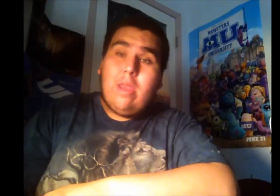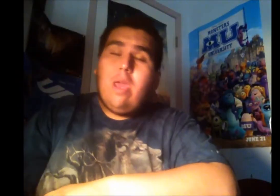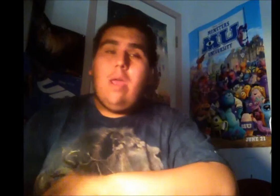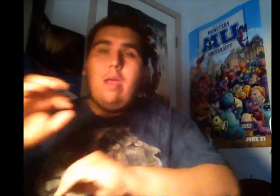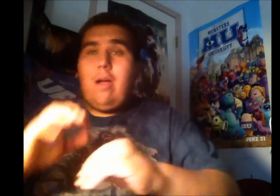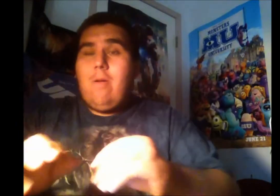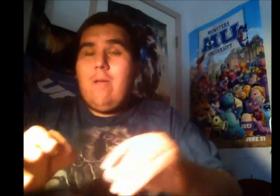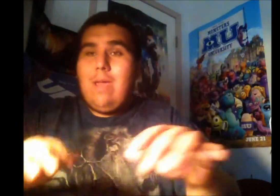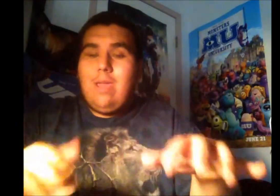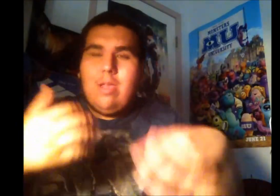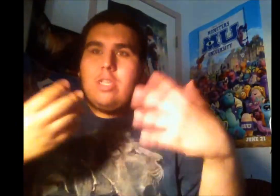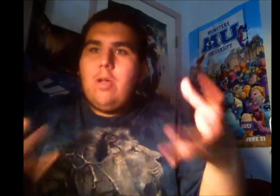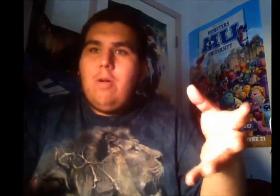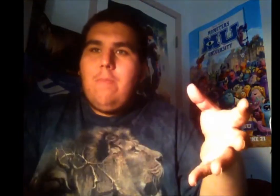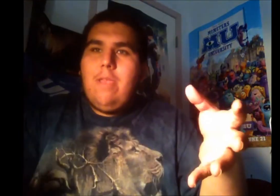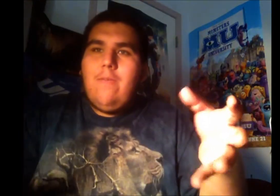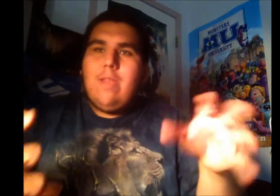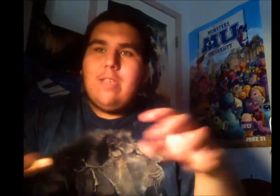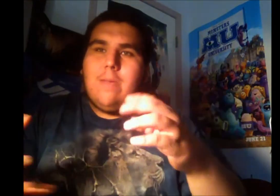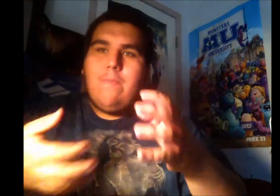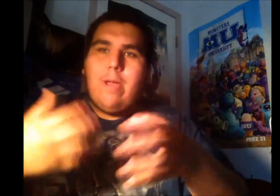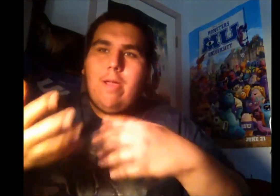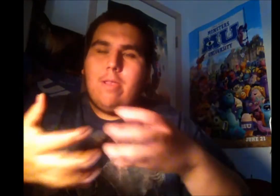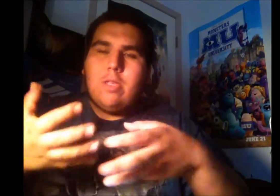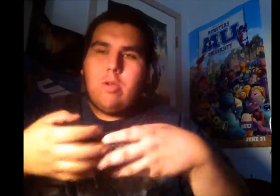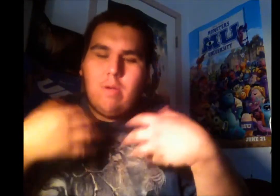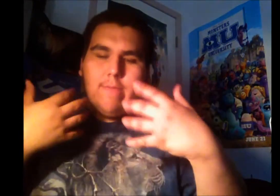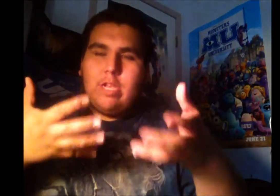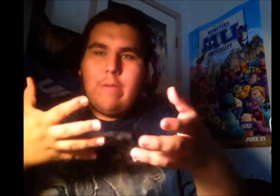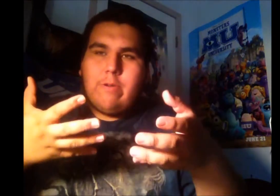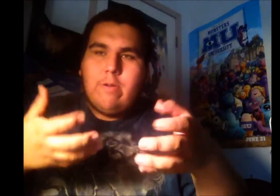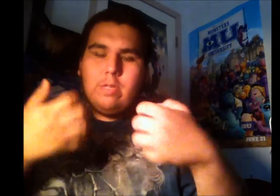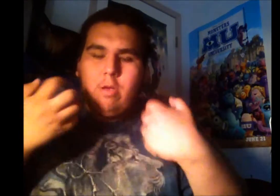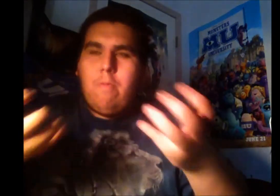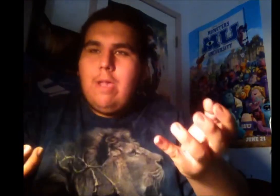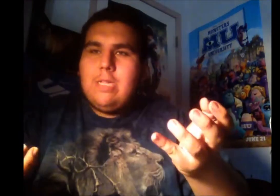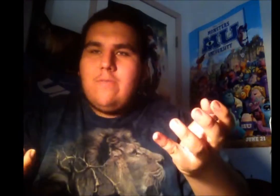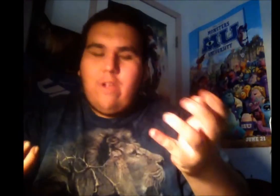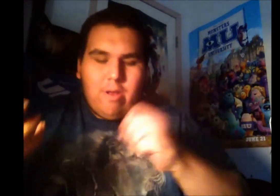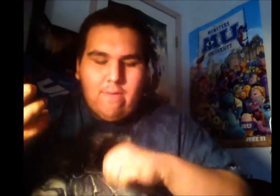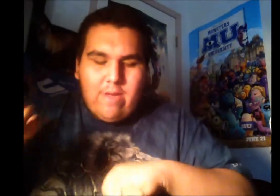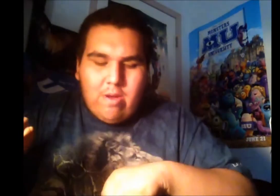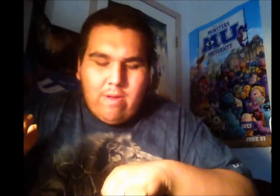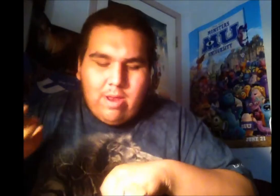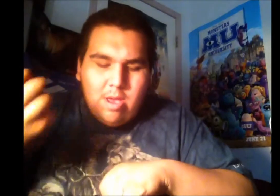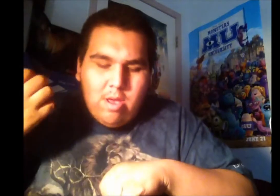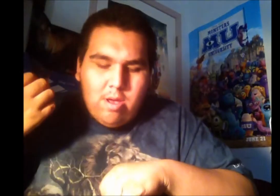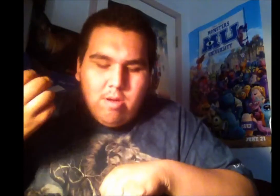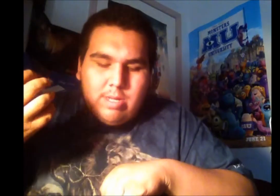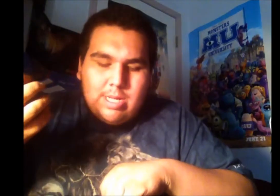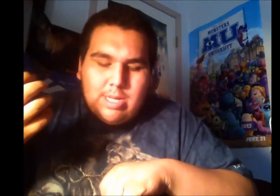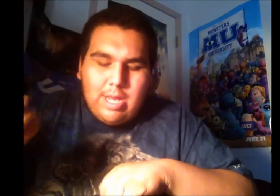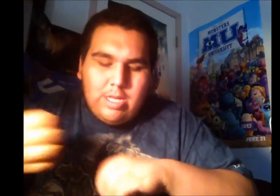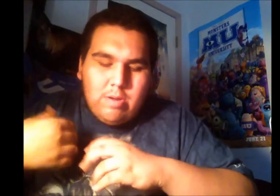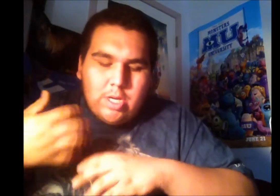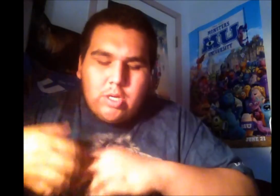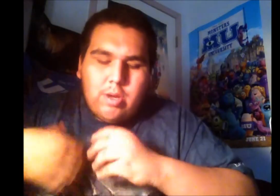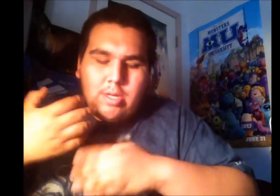Alright, so Oblivion is about the story of Tom Cruise who plays his veteran who is assigned to extract